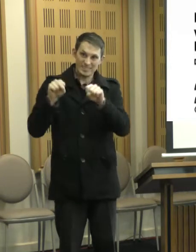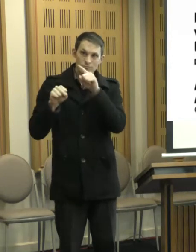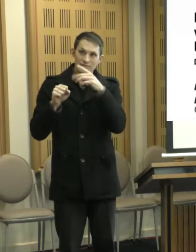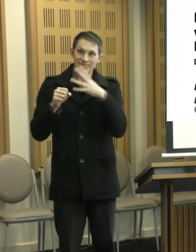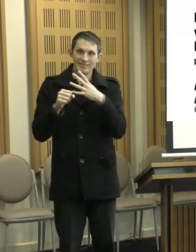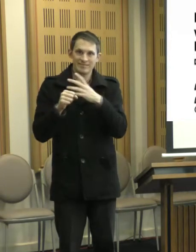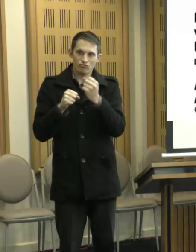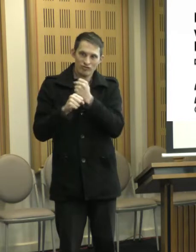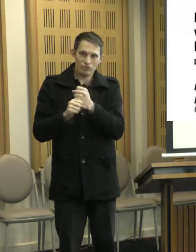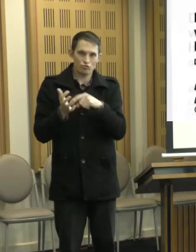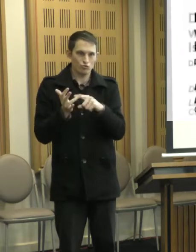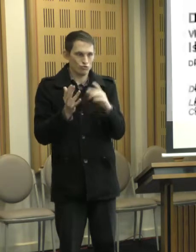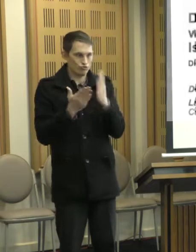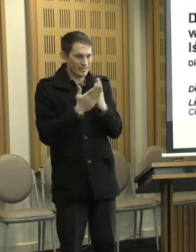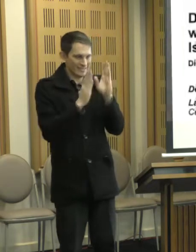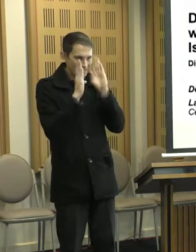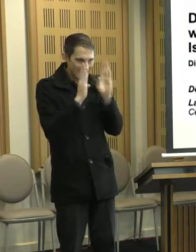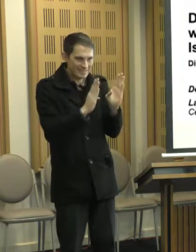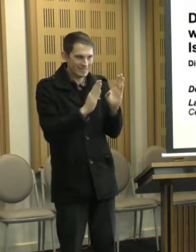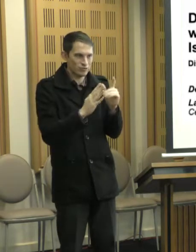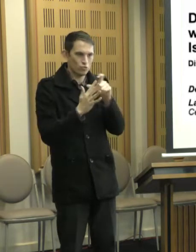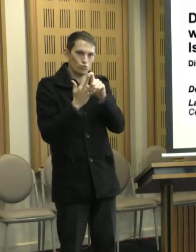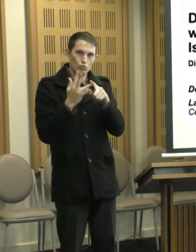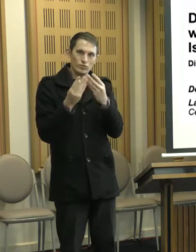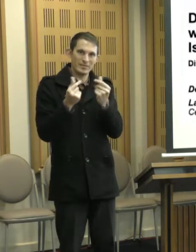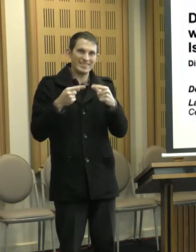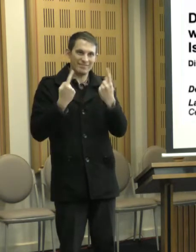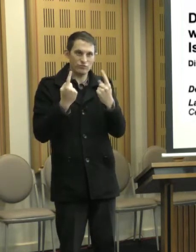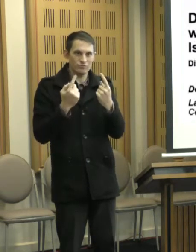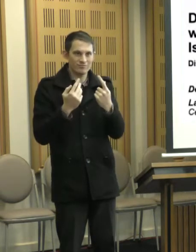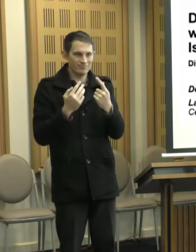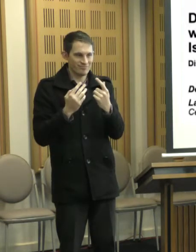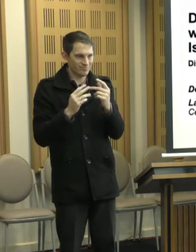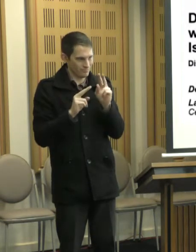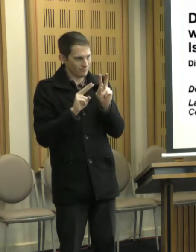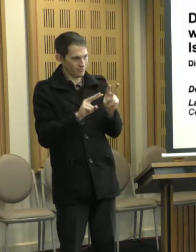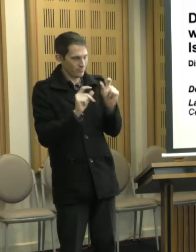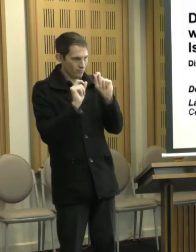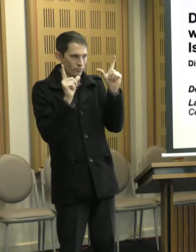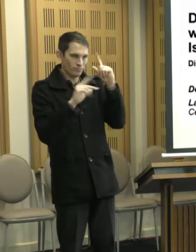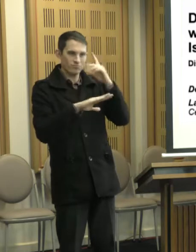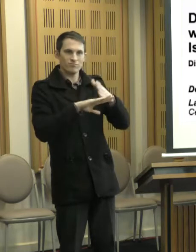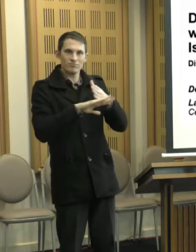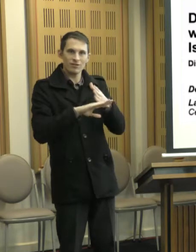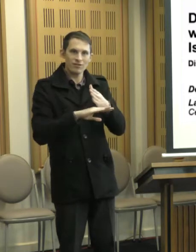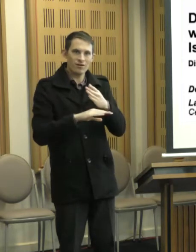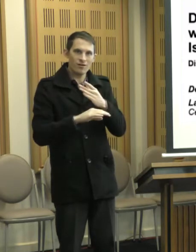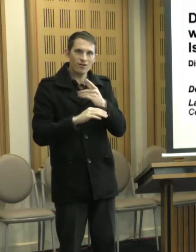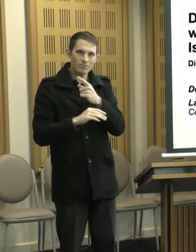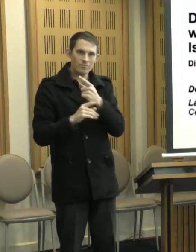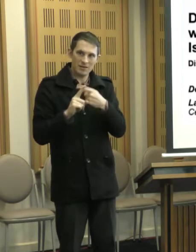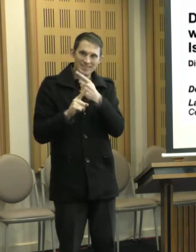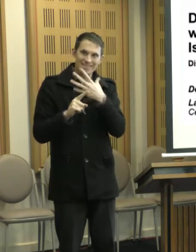actually do something different and to pay attention. And, and, um, yeah, actually want to fix some of these